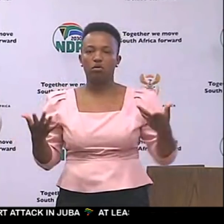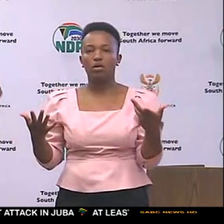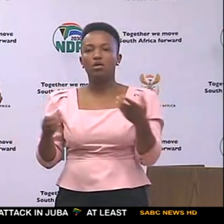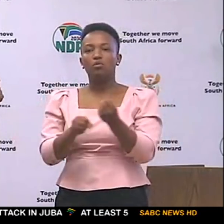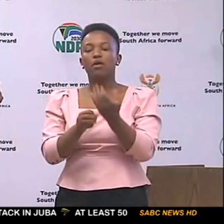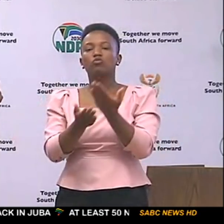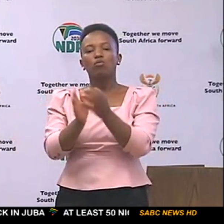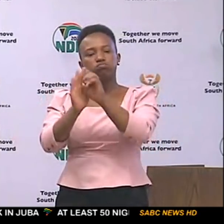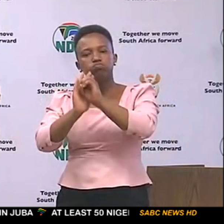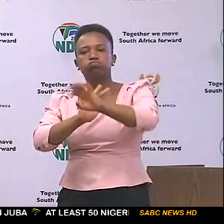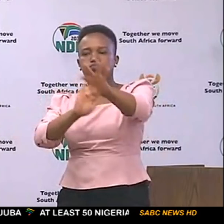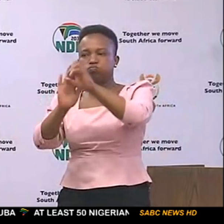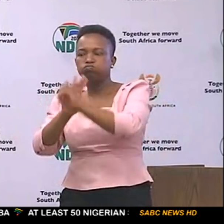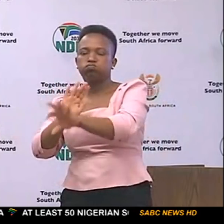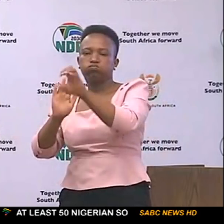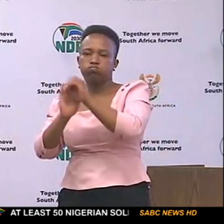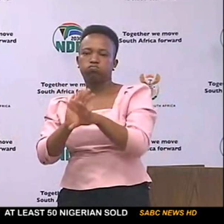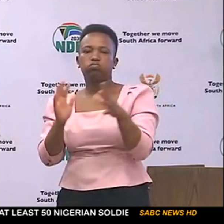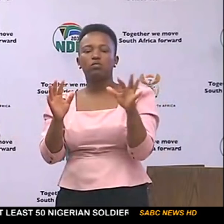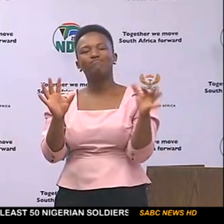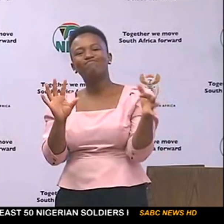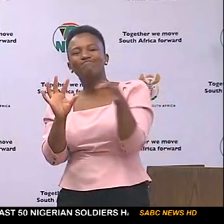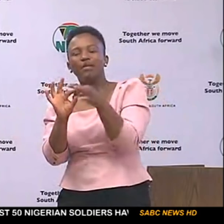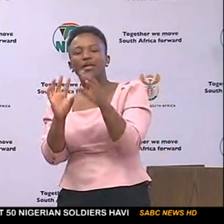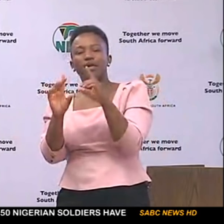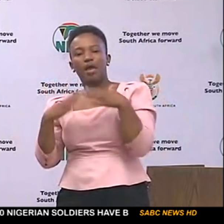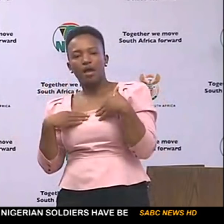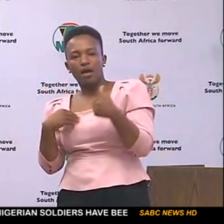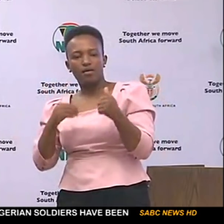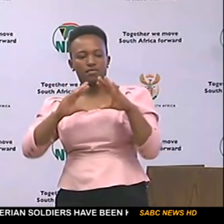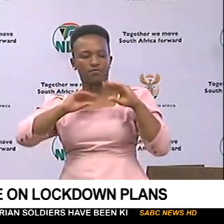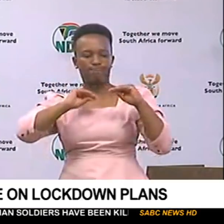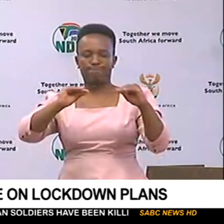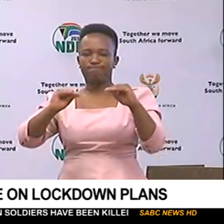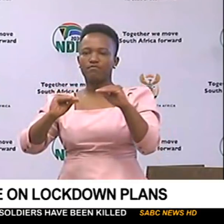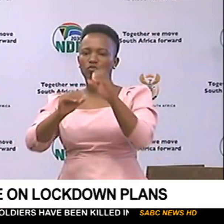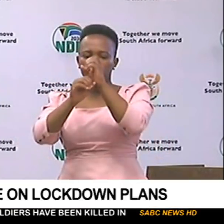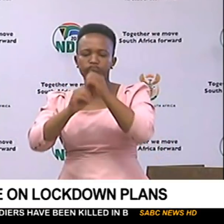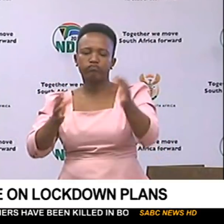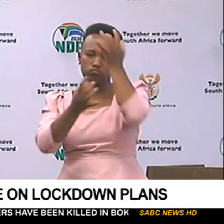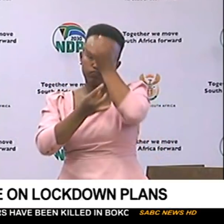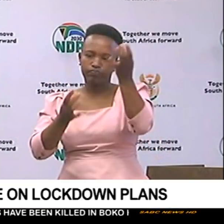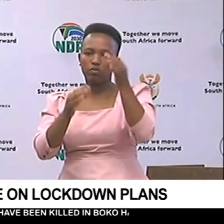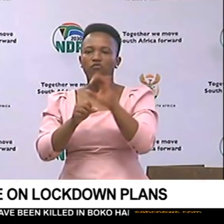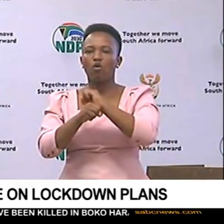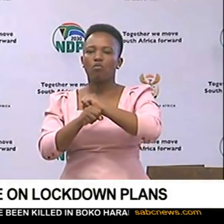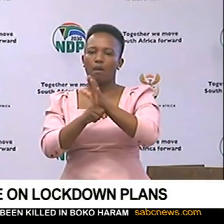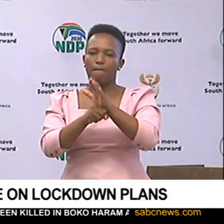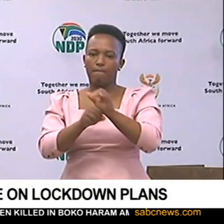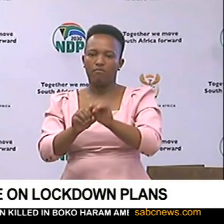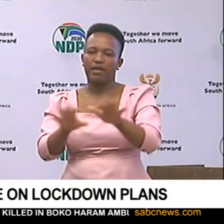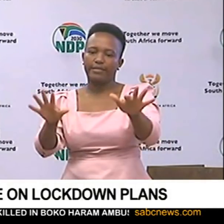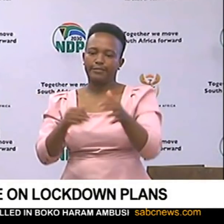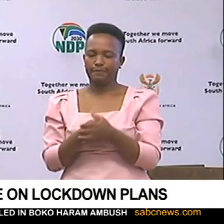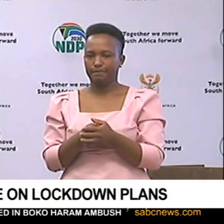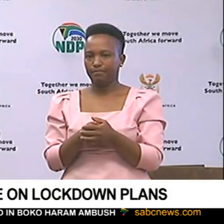broadcast messages that talk to the health education of COVID-19 pandemic. As we